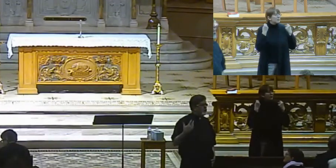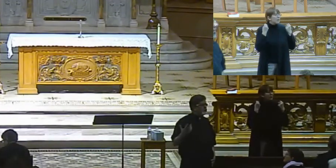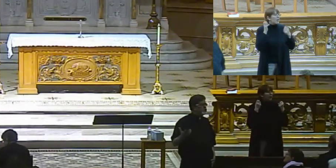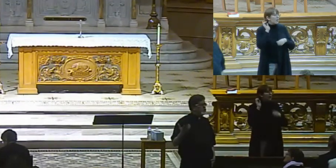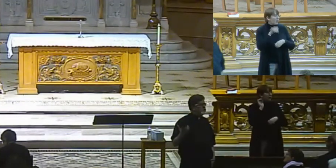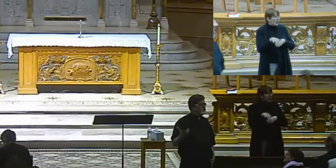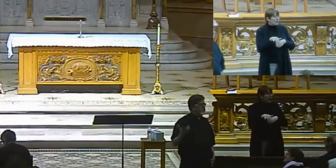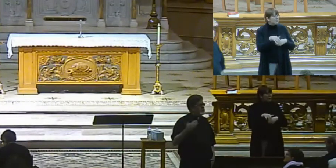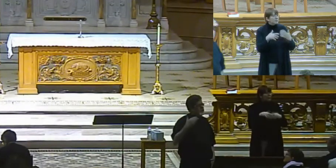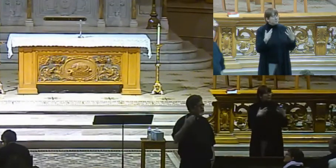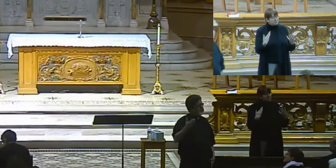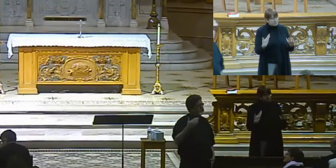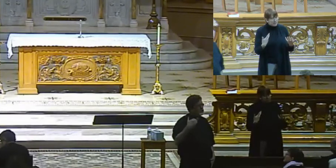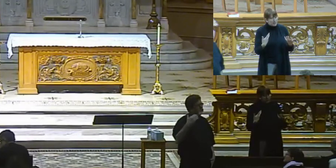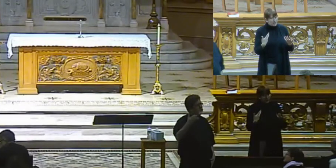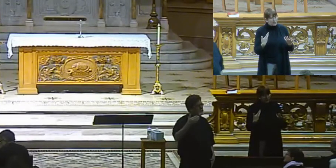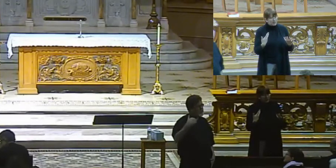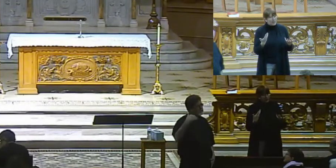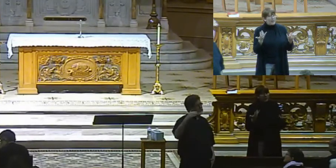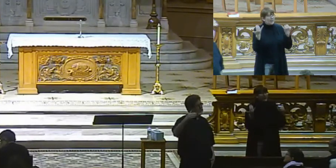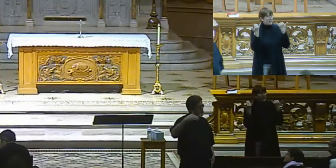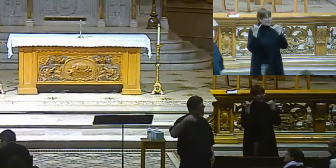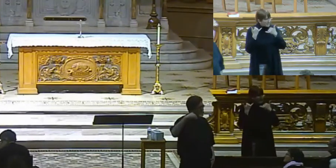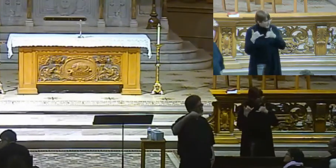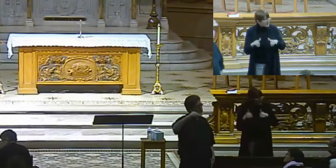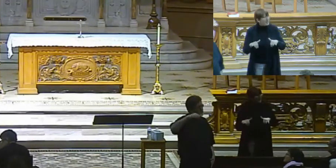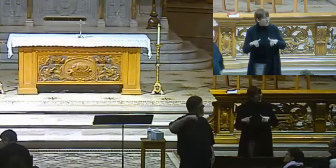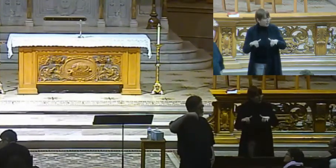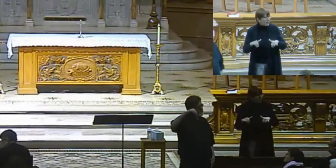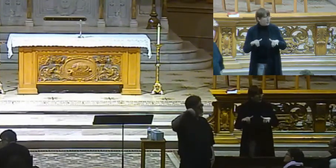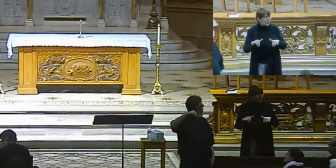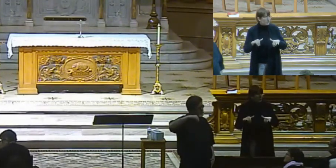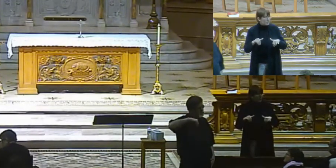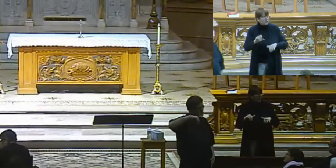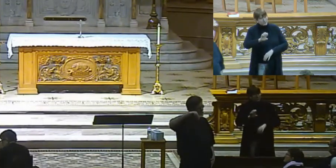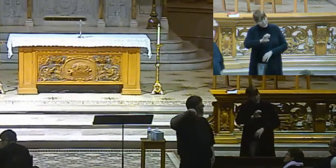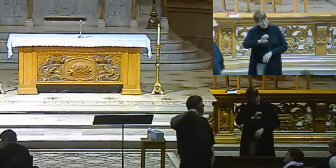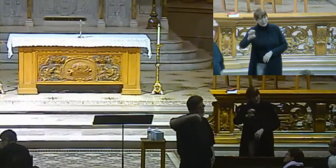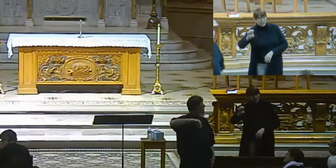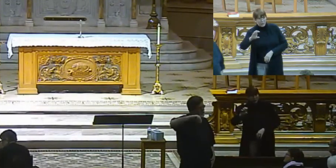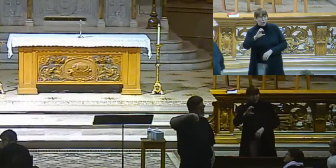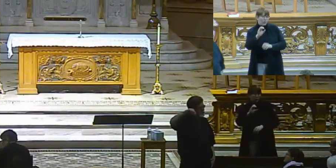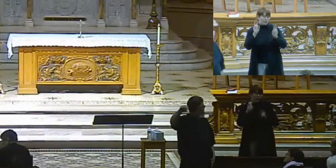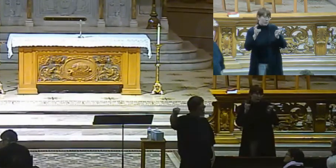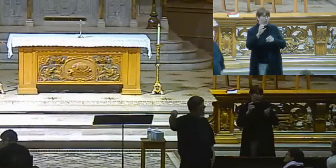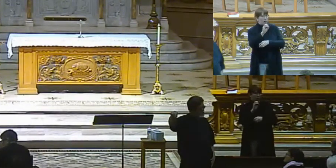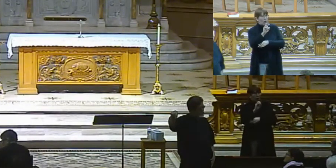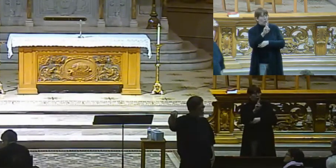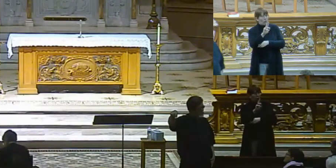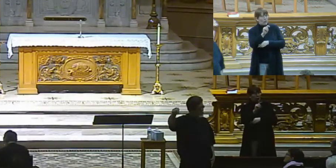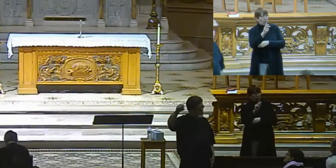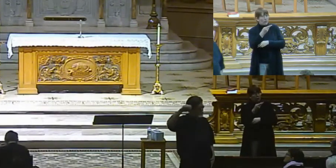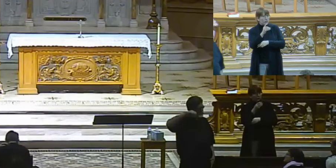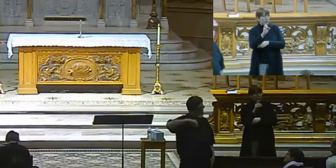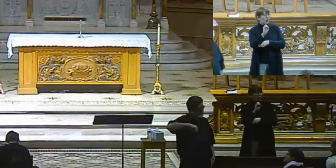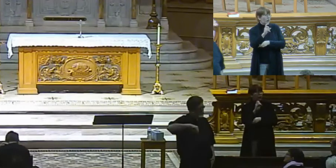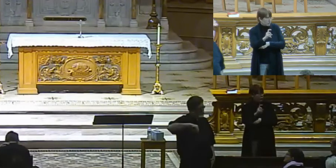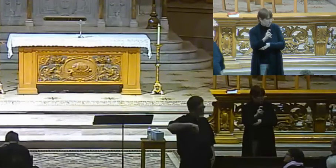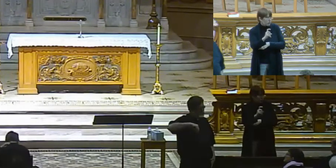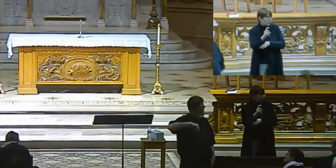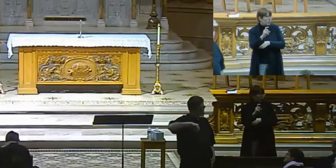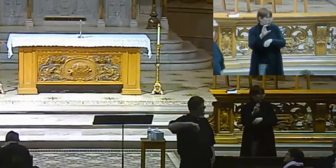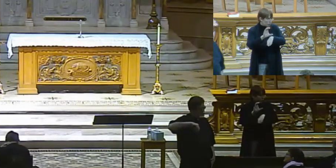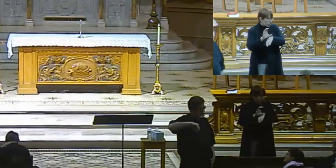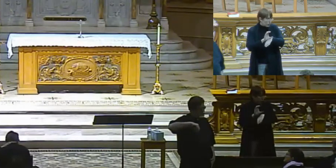there is no, but they still remain orthodox in their theology. There has not been, like within the,